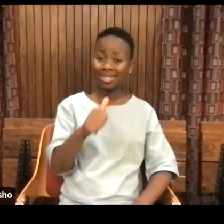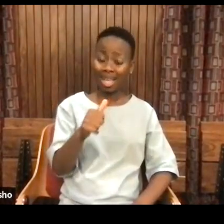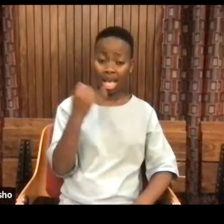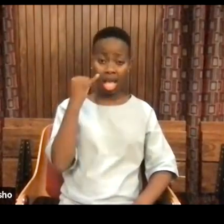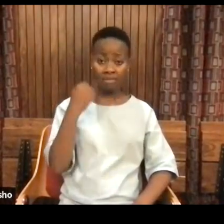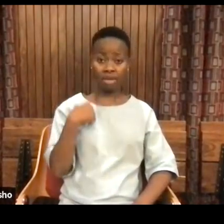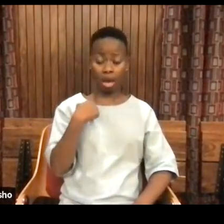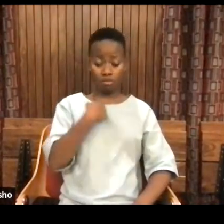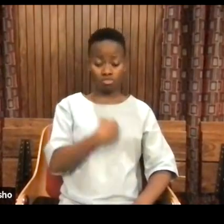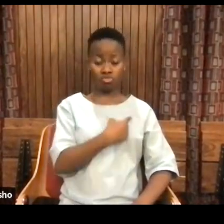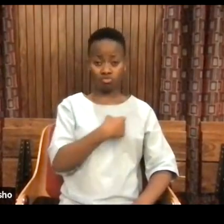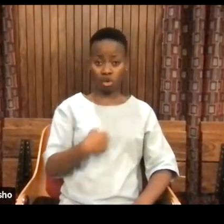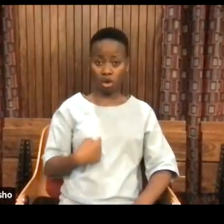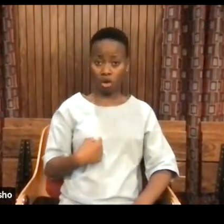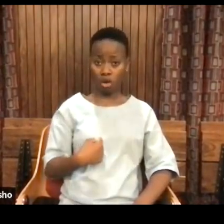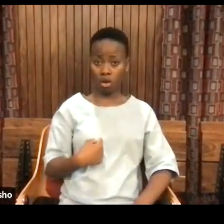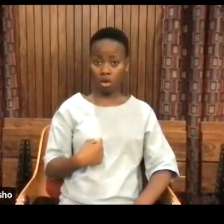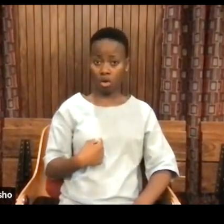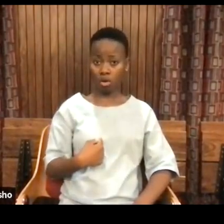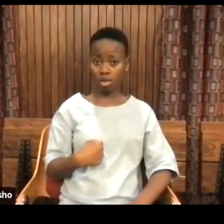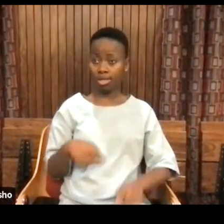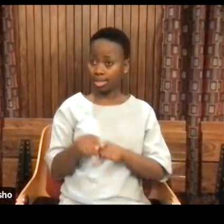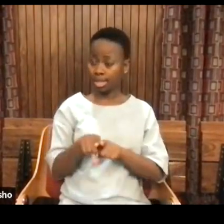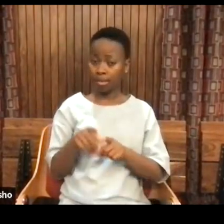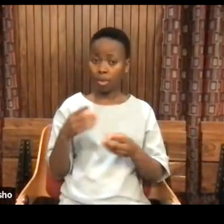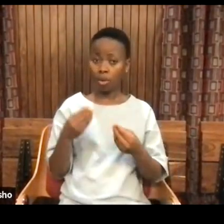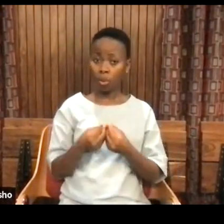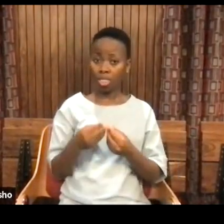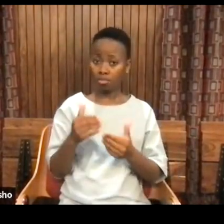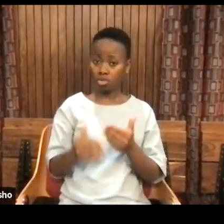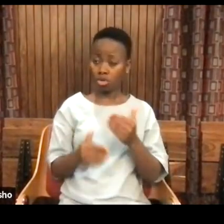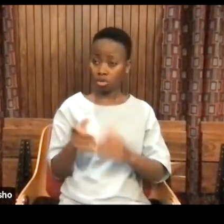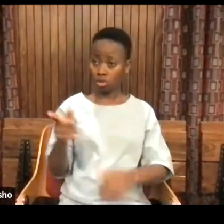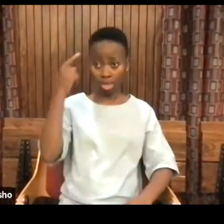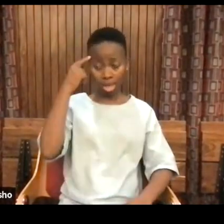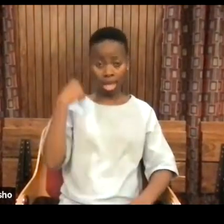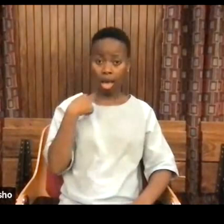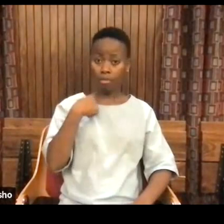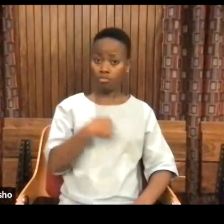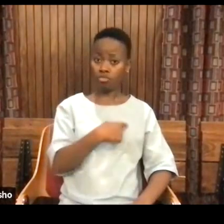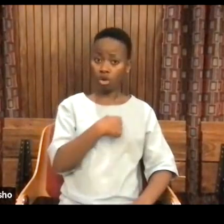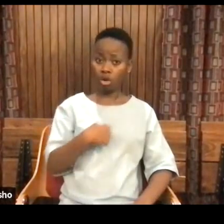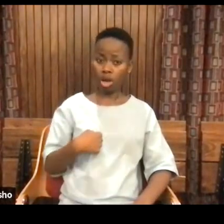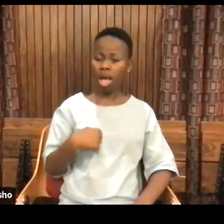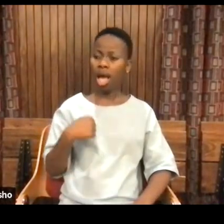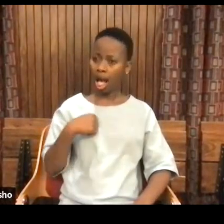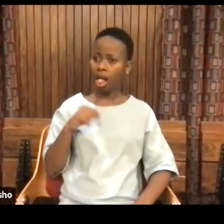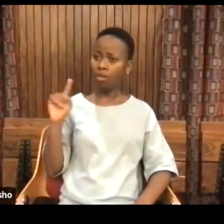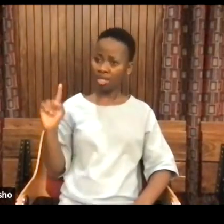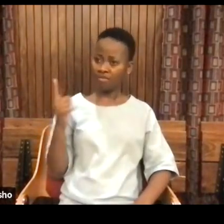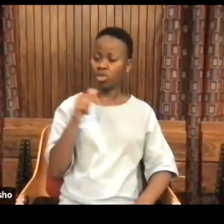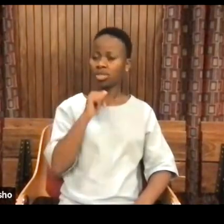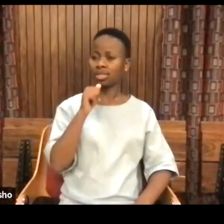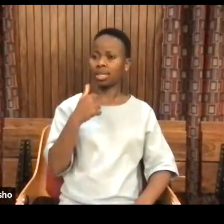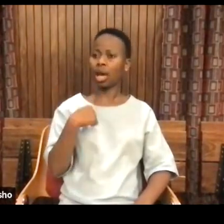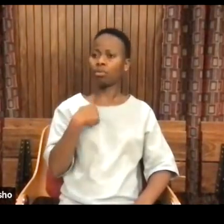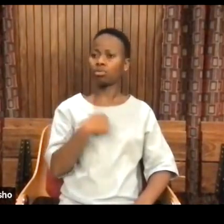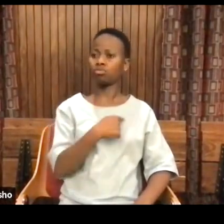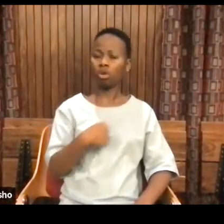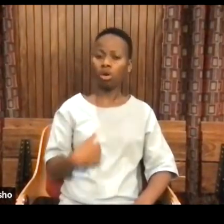wrong, especially with this process having unfolded, I would be the first to say I was wrong.